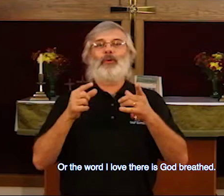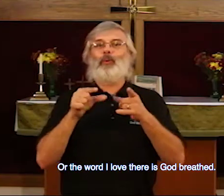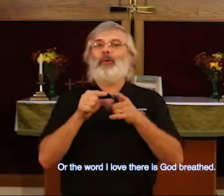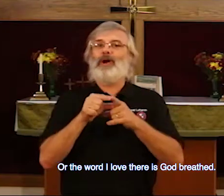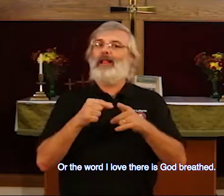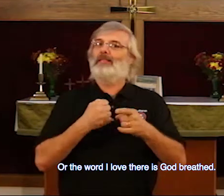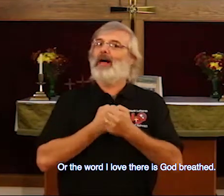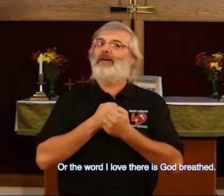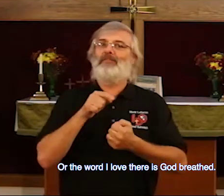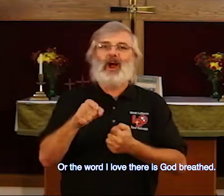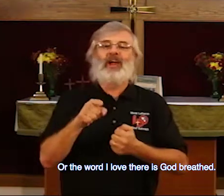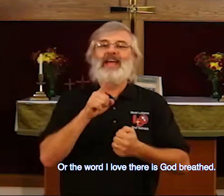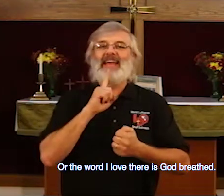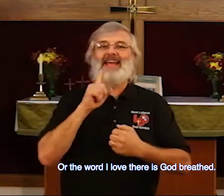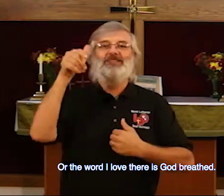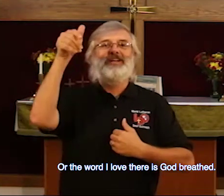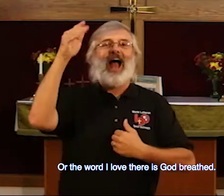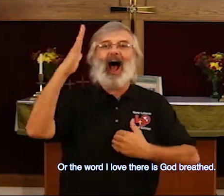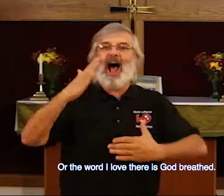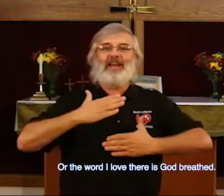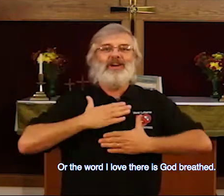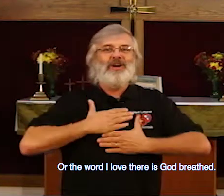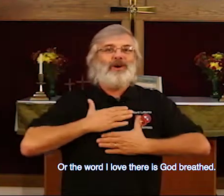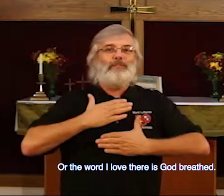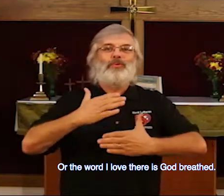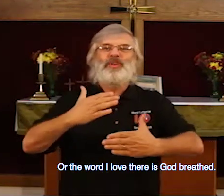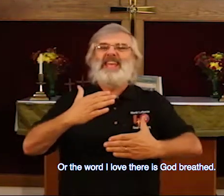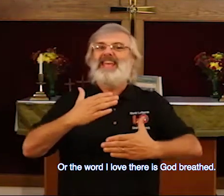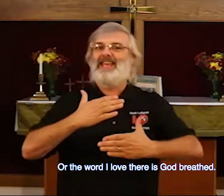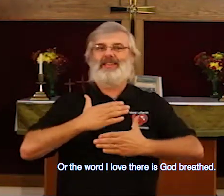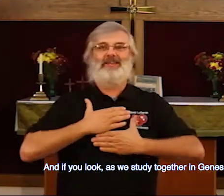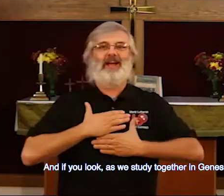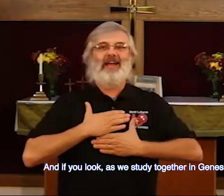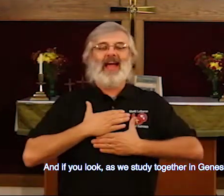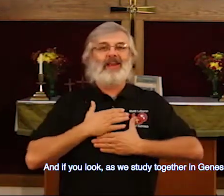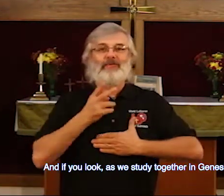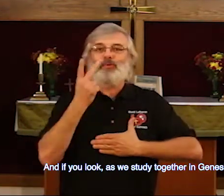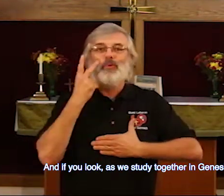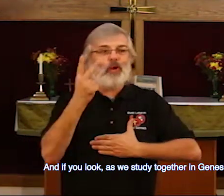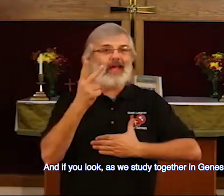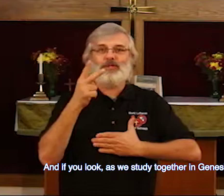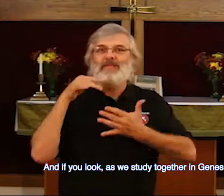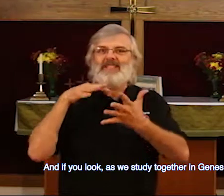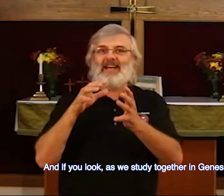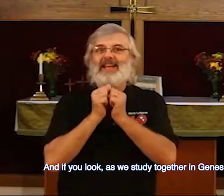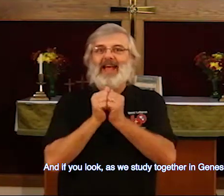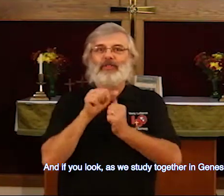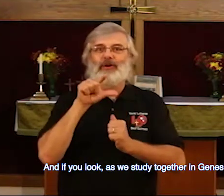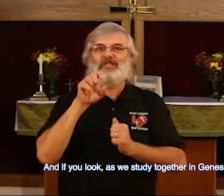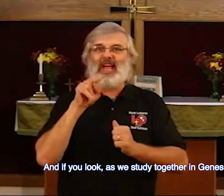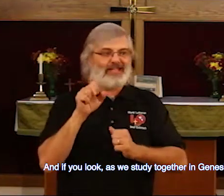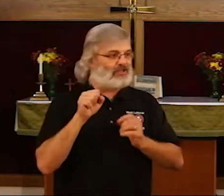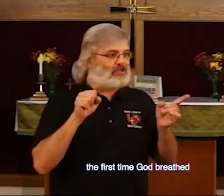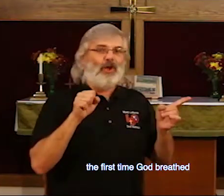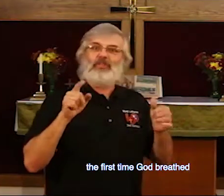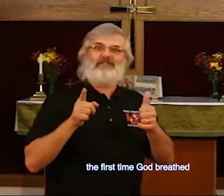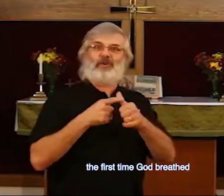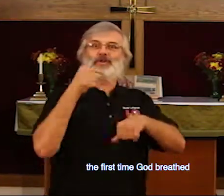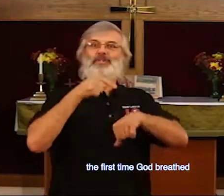or the word I love there. It is God breathed. And if you look, as we study together in Genesis, the first